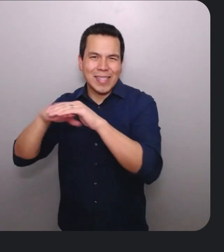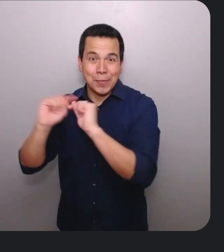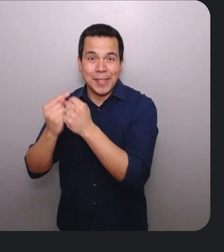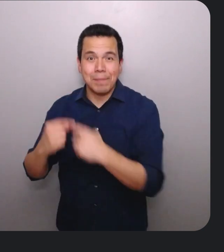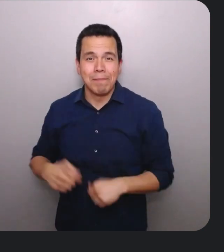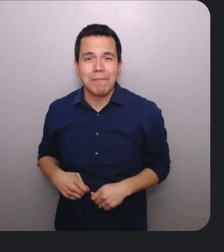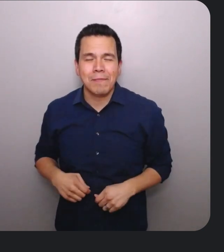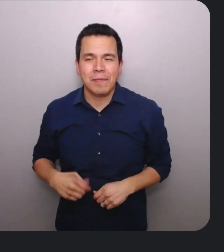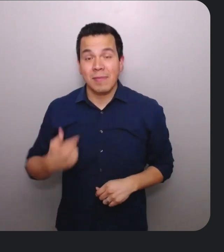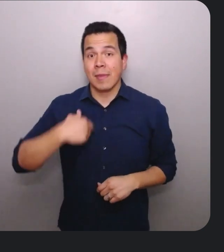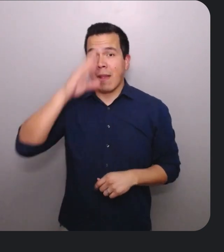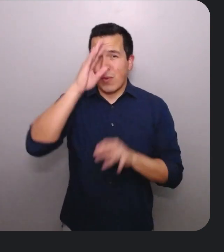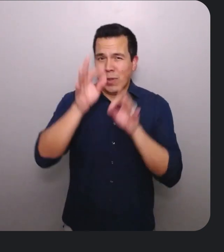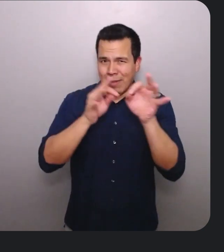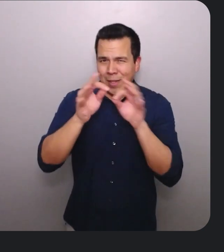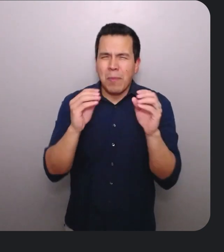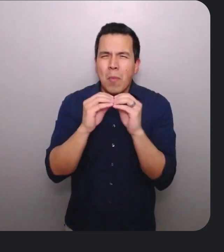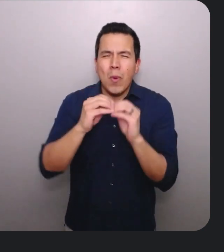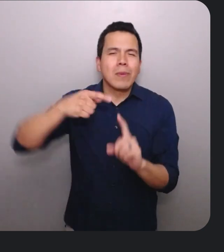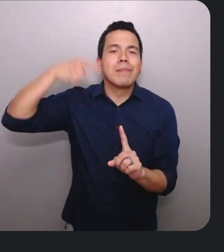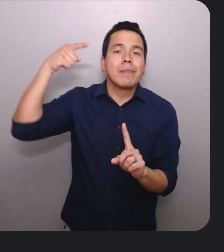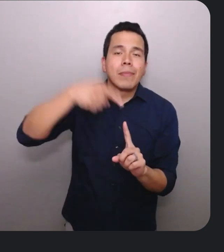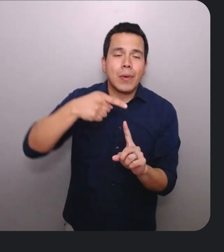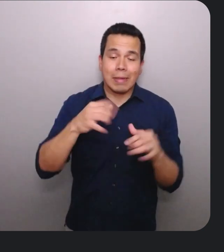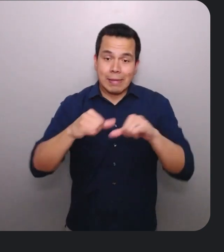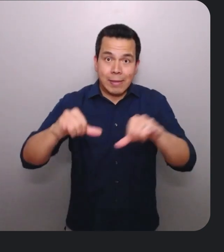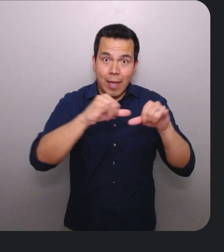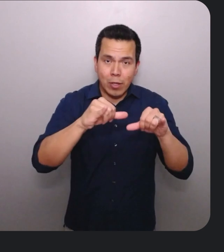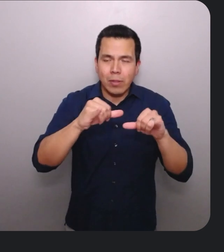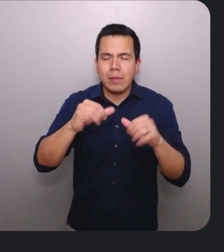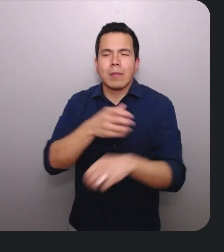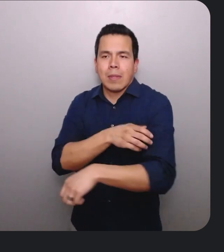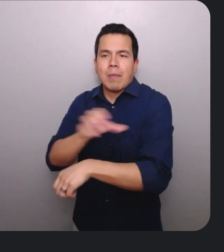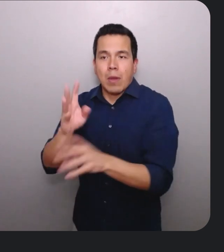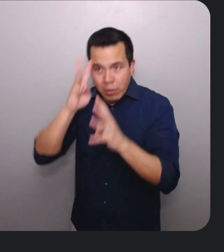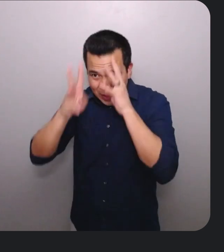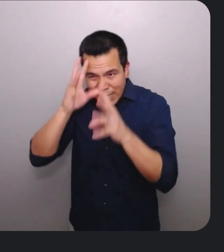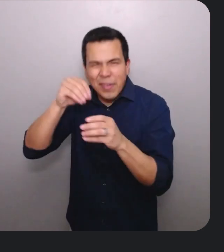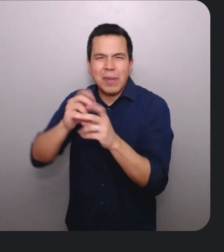team. I'm going to share more details about how standards enable creativity in the product development process.